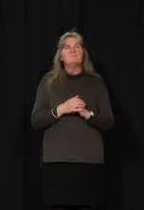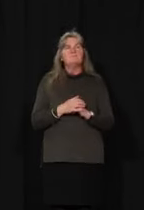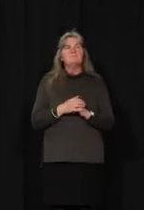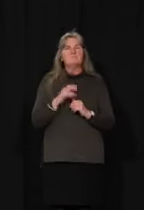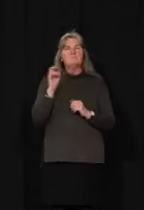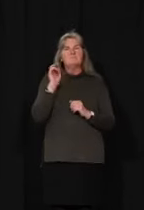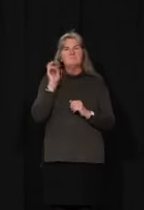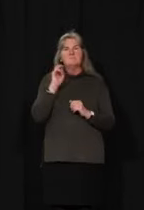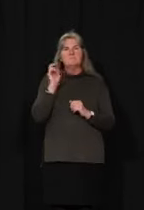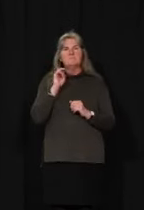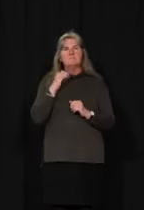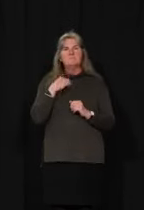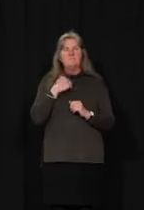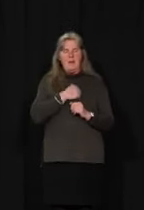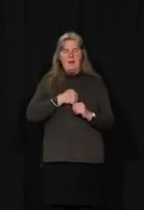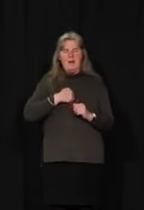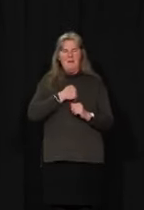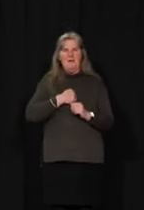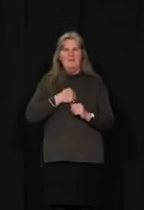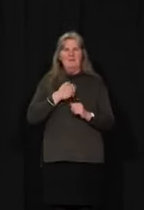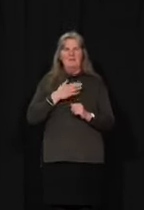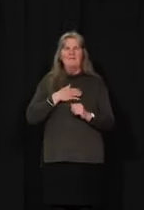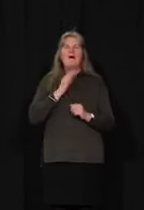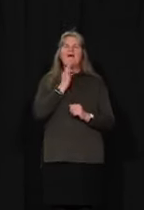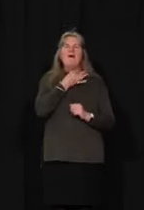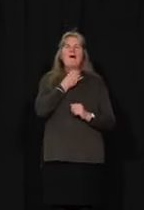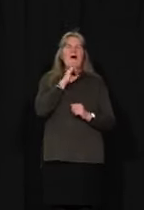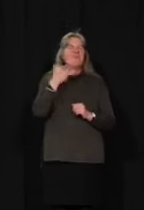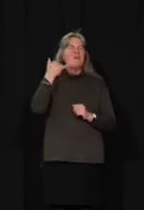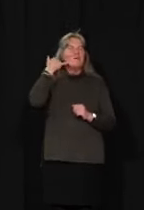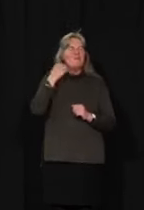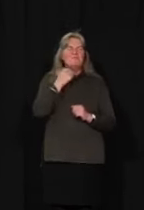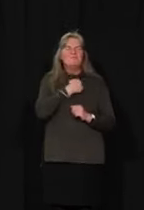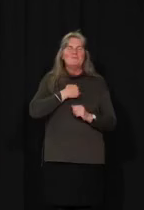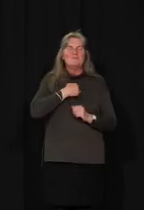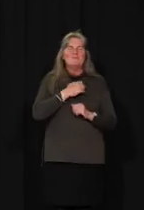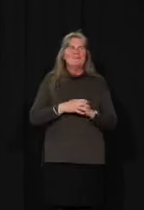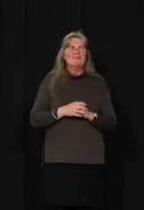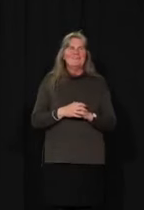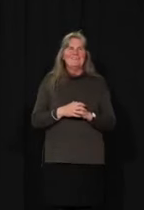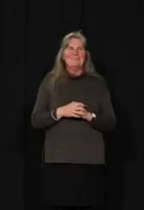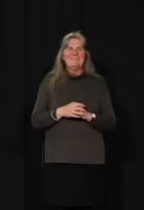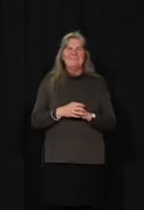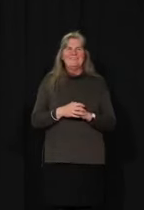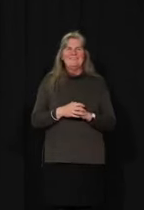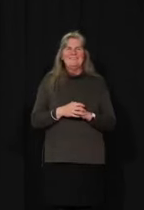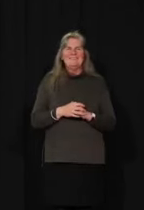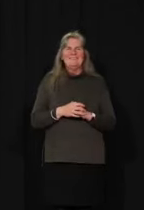My apologies. I still had mute on. Oh, there. We've got you, Gord. Okay, great. Please go ahead.